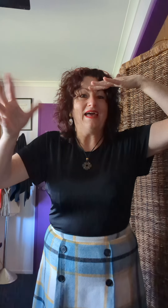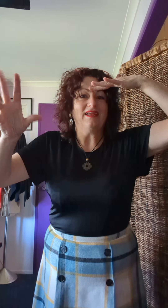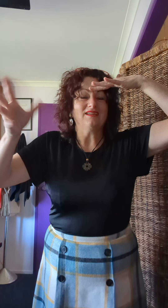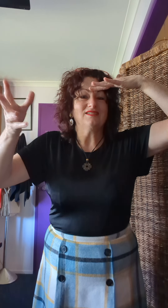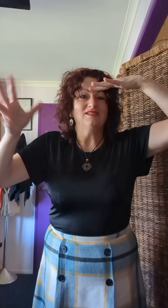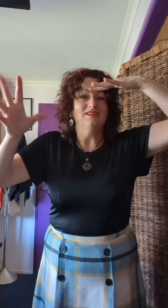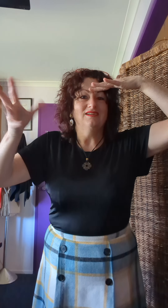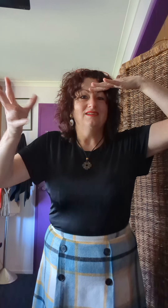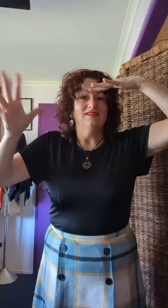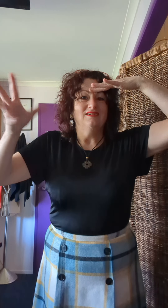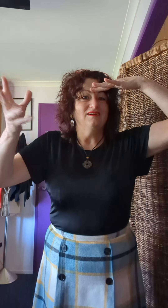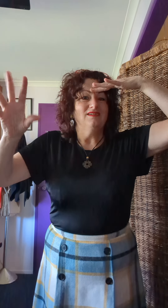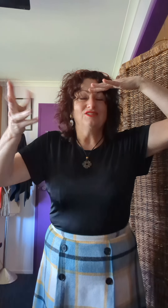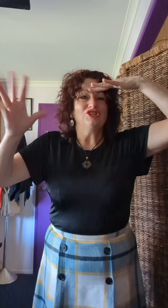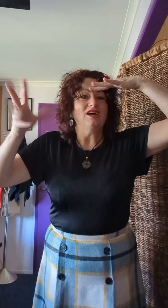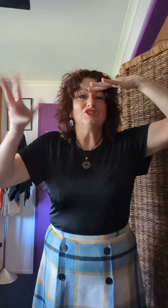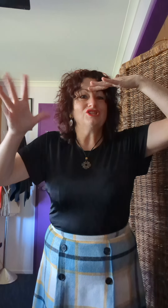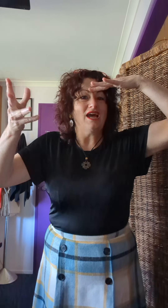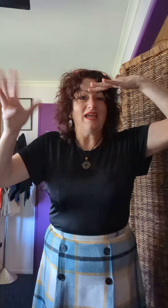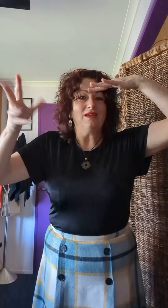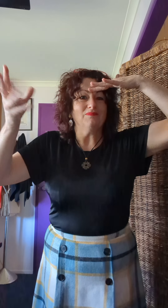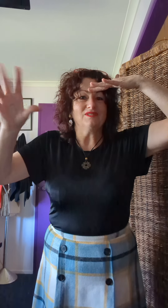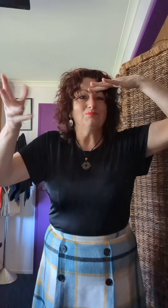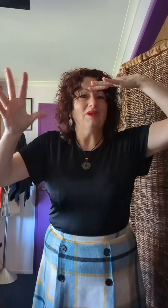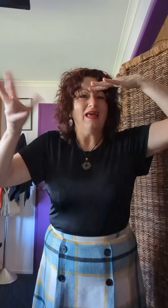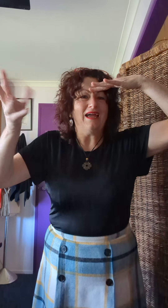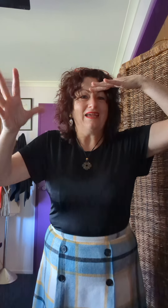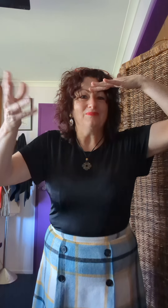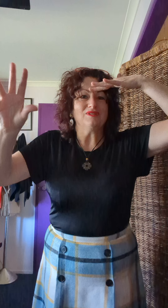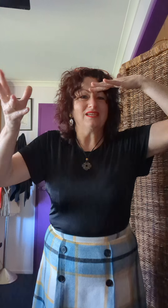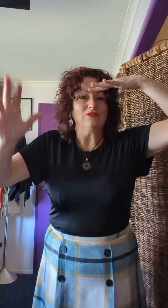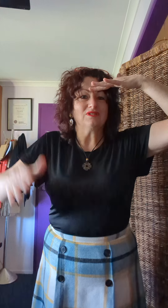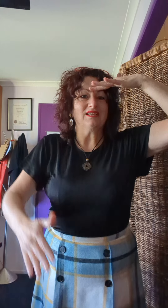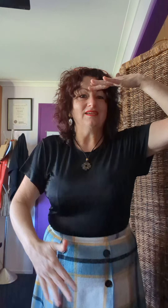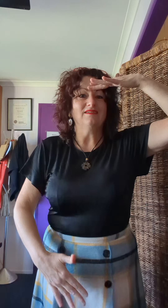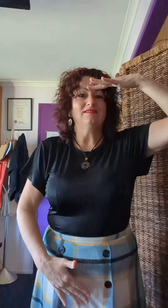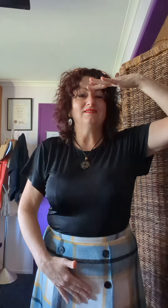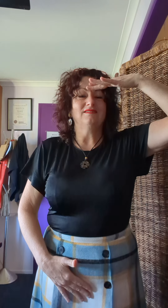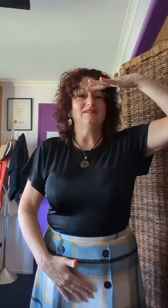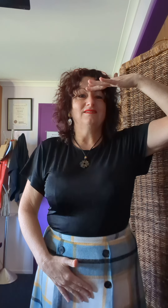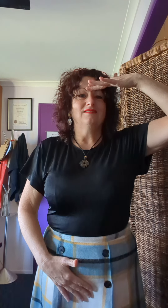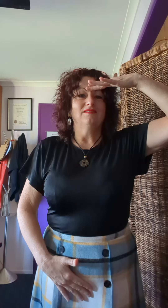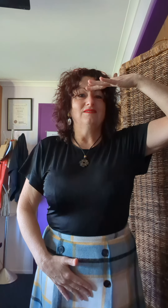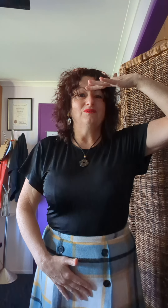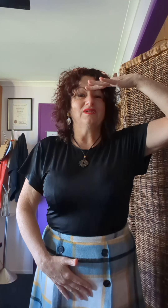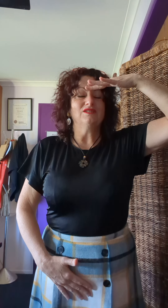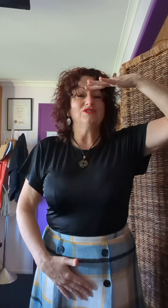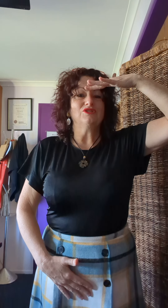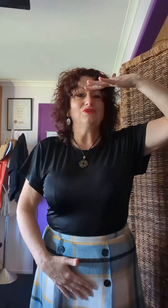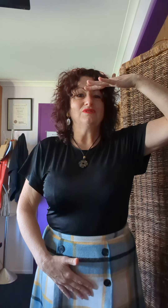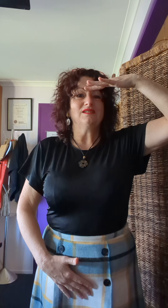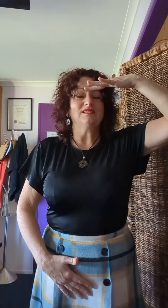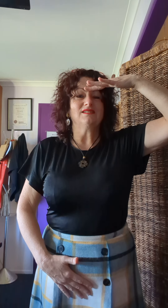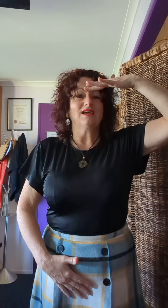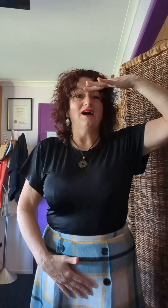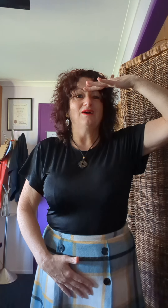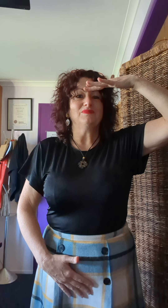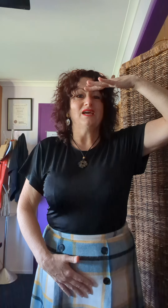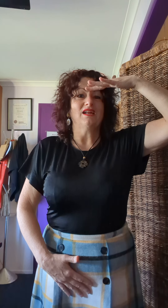panicked, ashamed, blamed, guilty. We can just use these to calm down